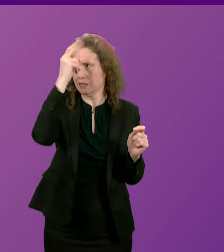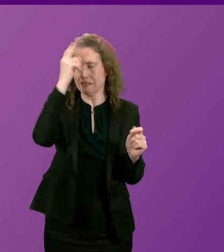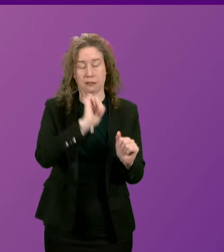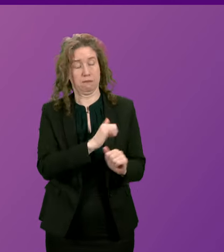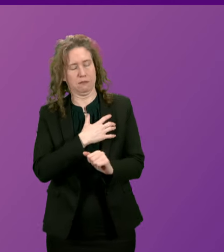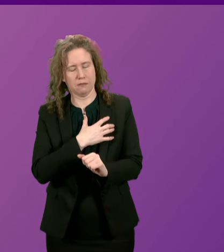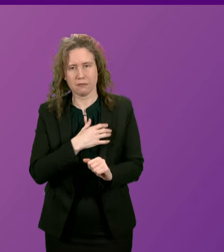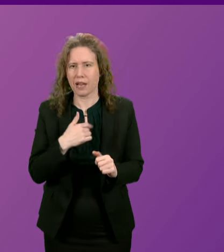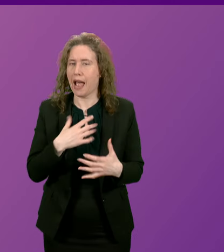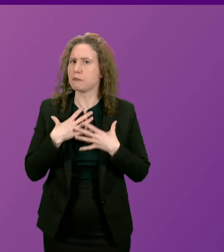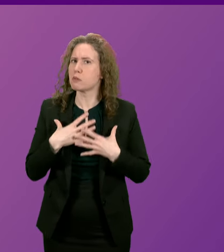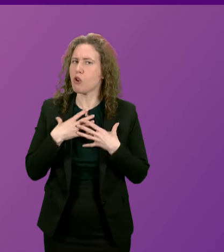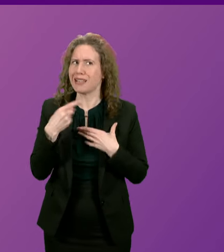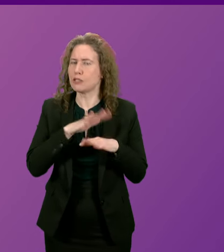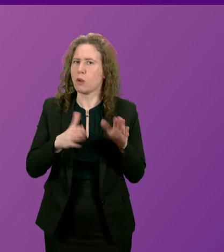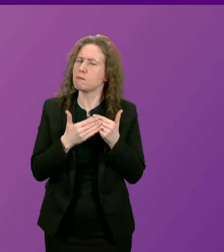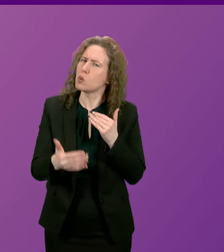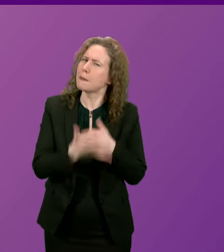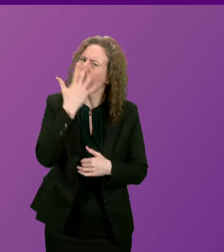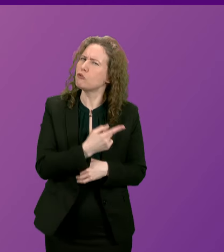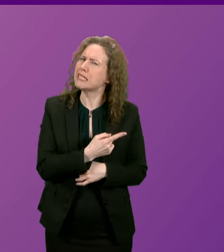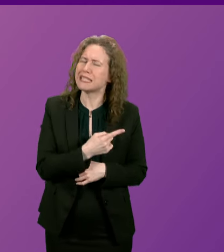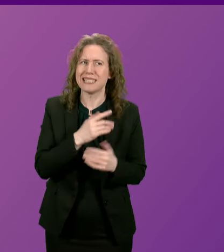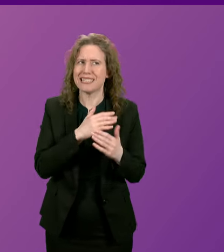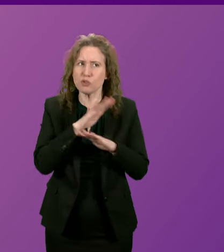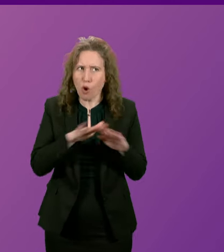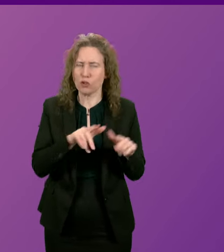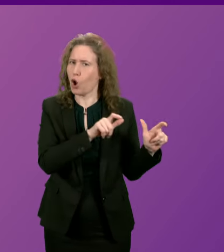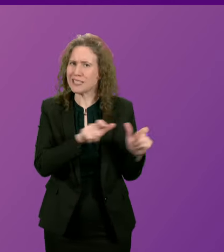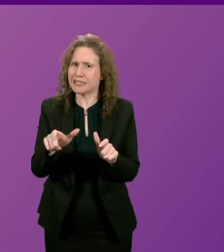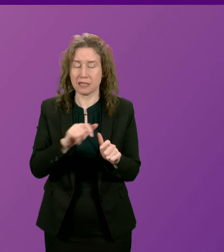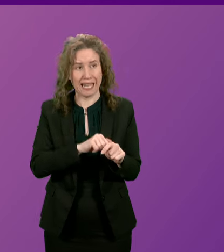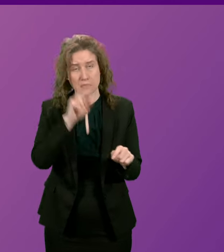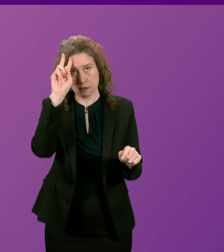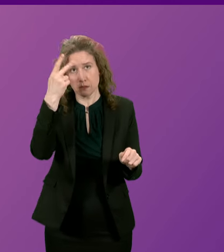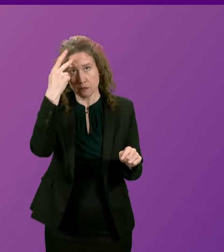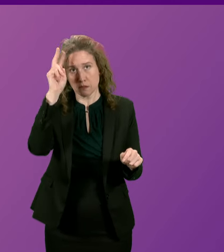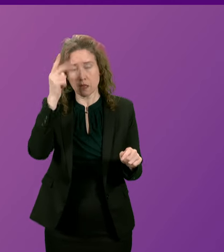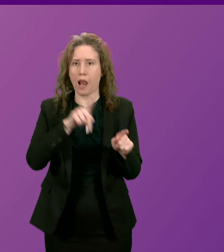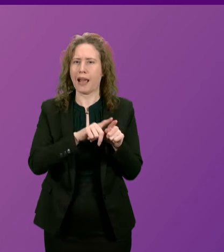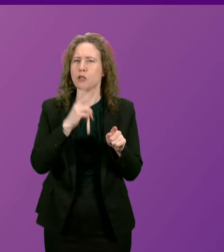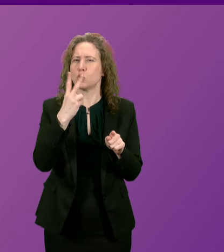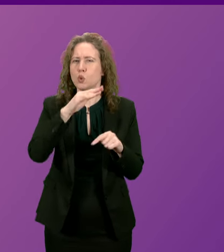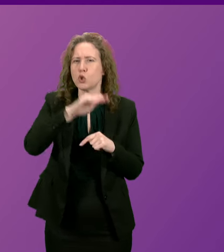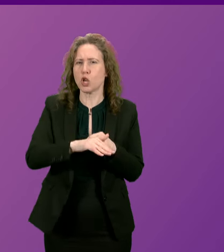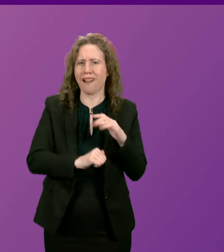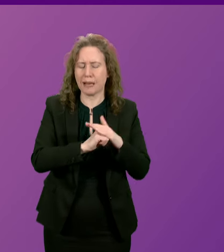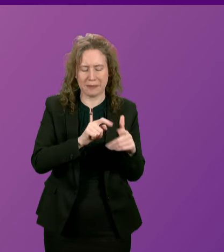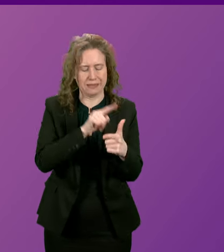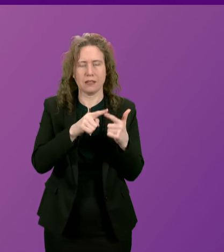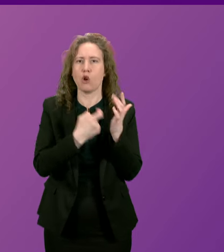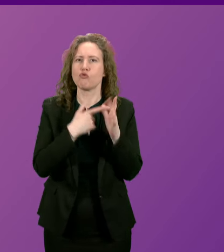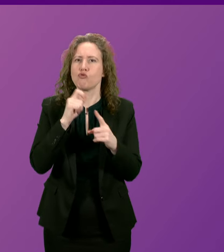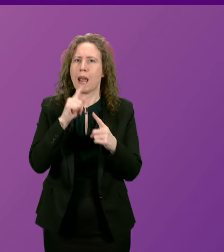surprised that he is not more embarrassed by that inconsistency. He's U-turned of course on the two-child limit and rape clause. Anna Sauer